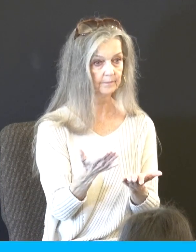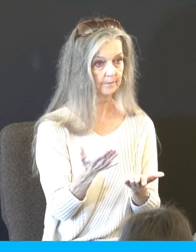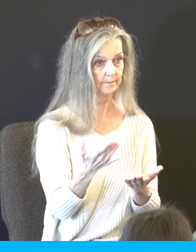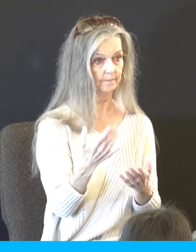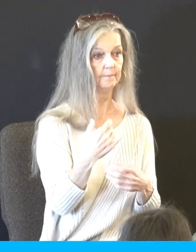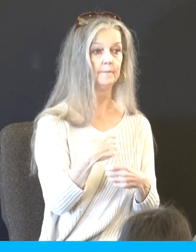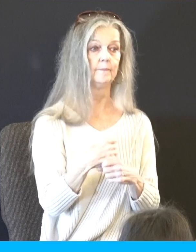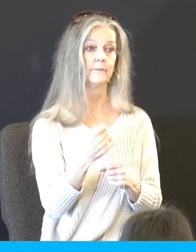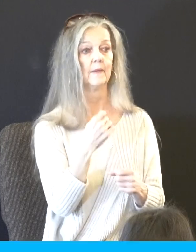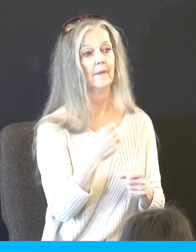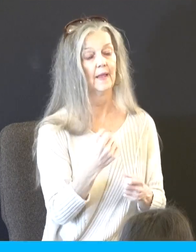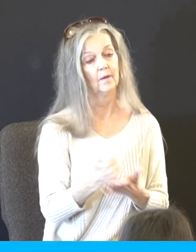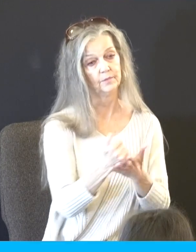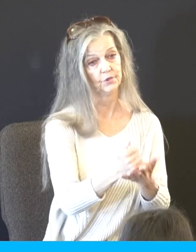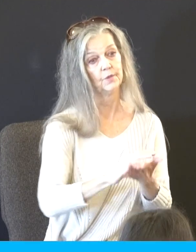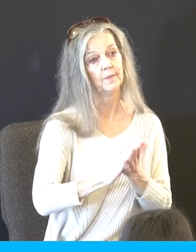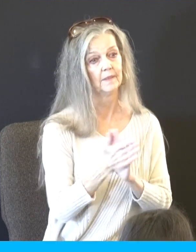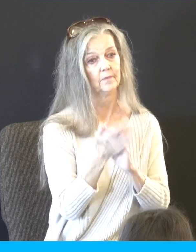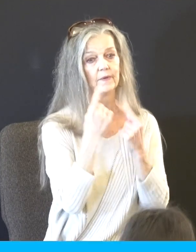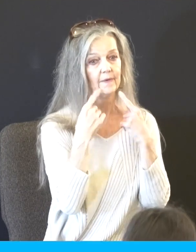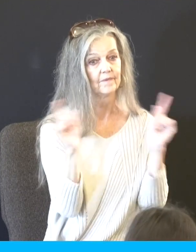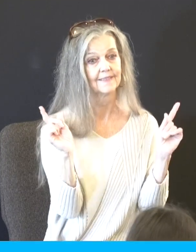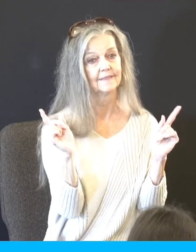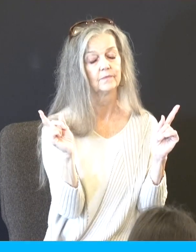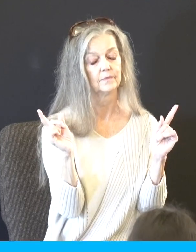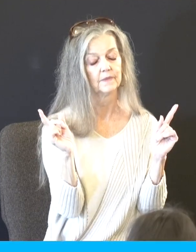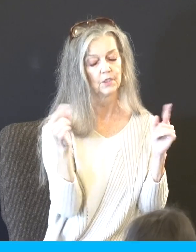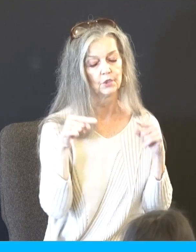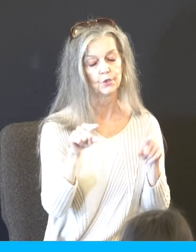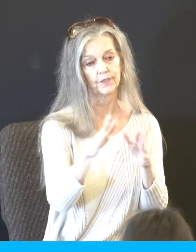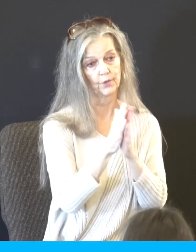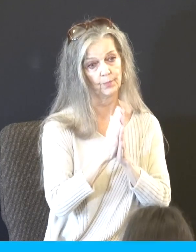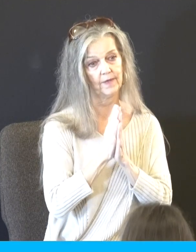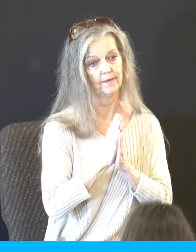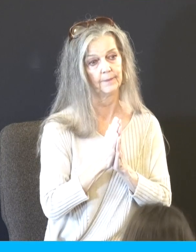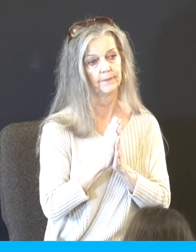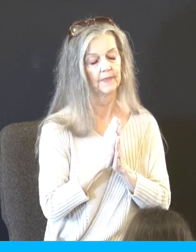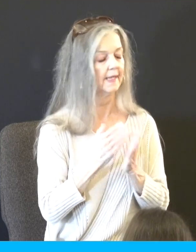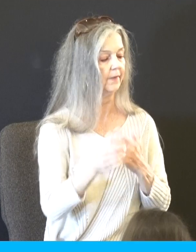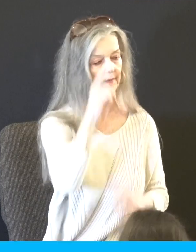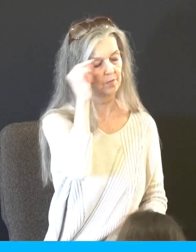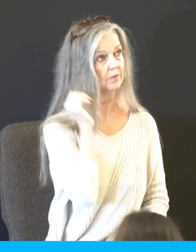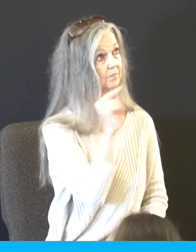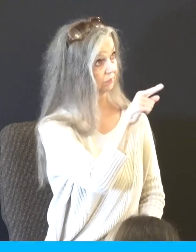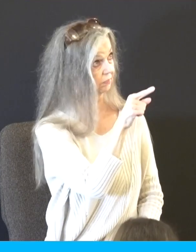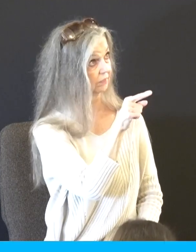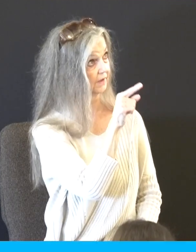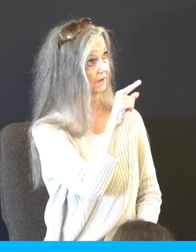person in prayer and also dealing with things in your life. So here, Moses hits the Lord back with his own word. You swore by